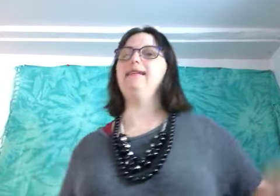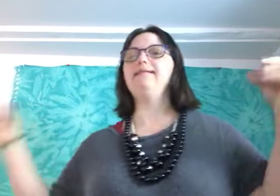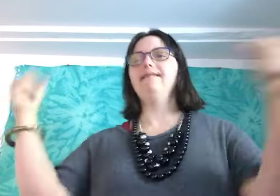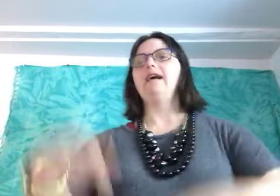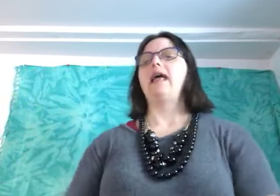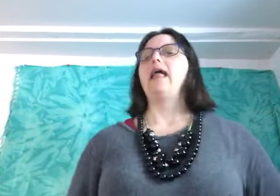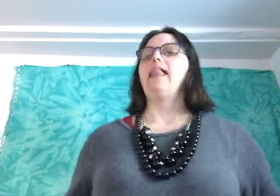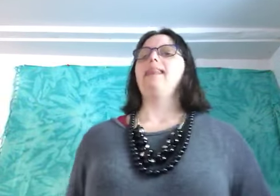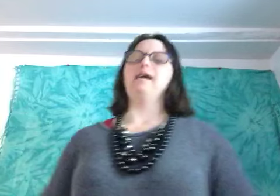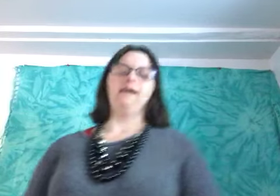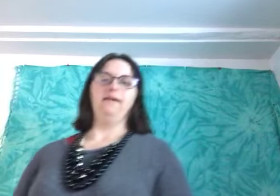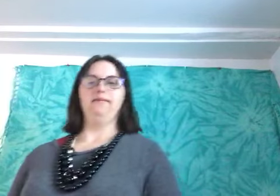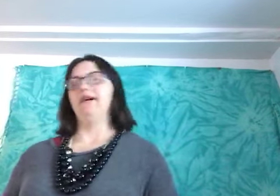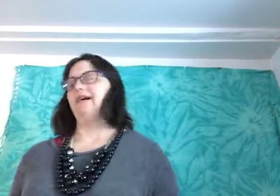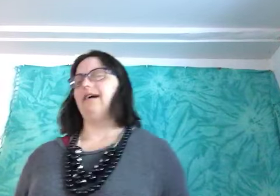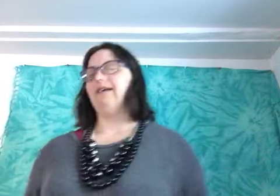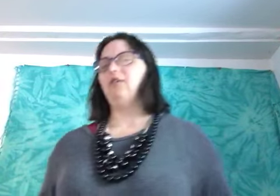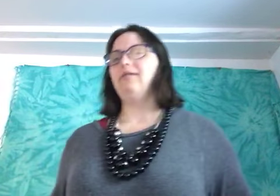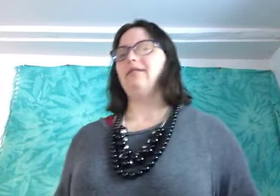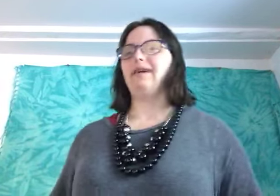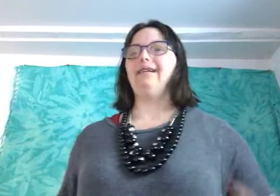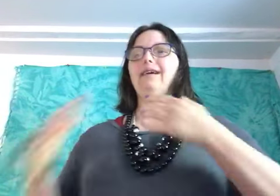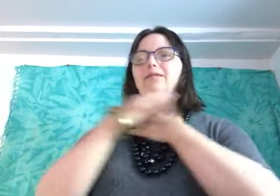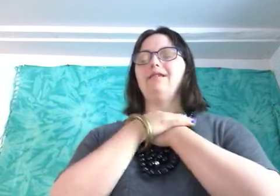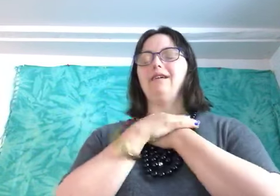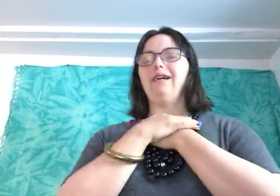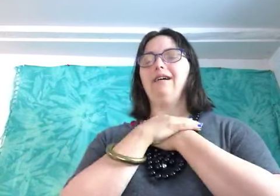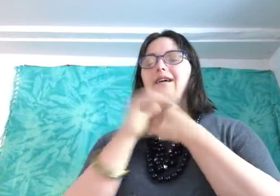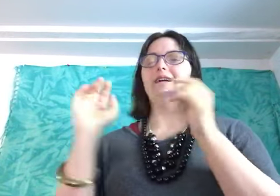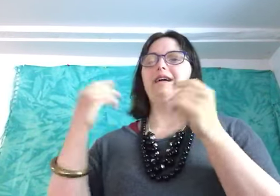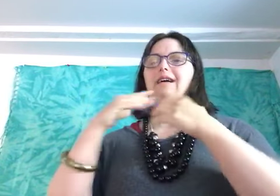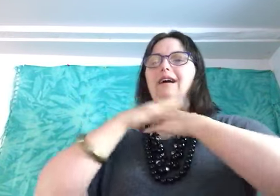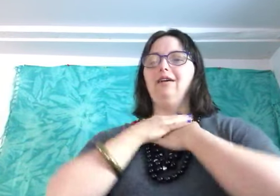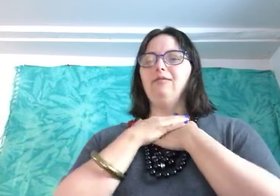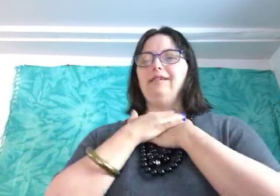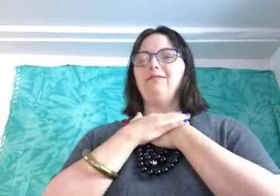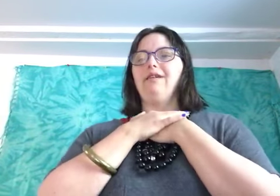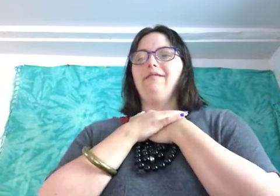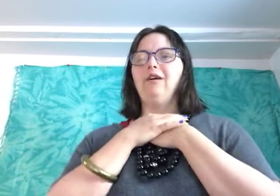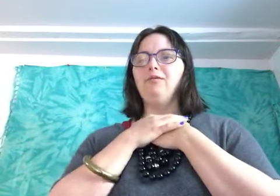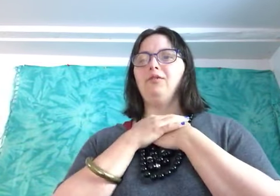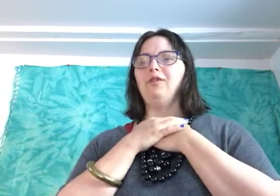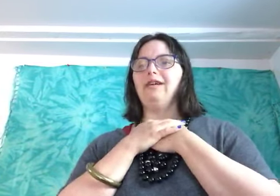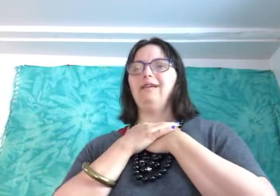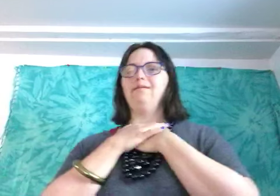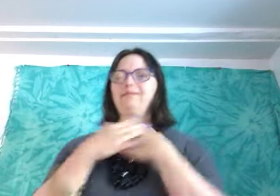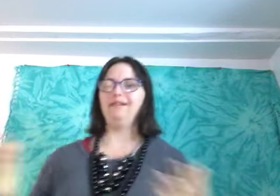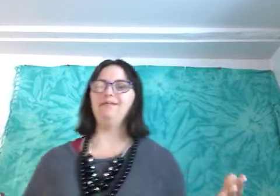uh i hope my tips uh i hope my tips have helped you um in this